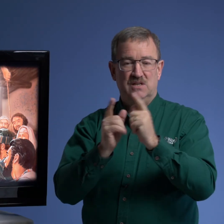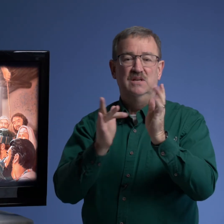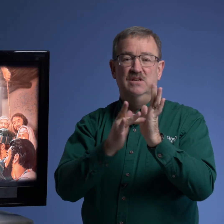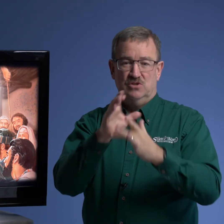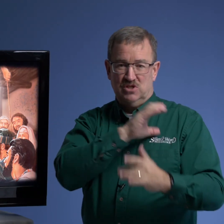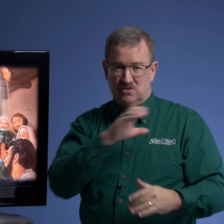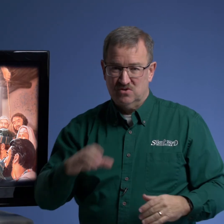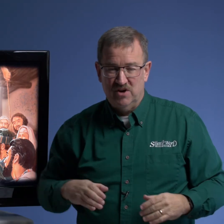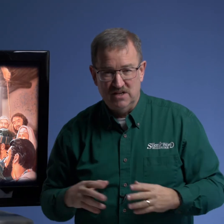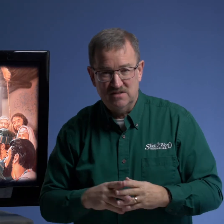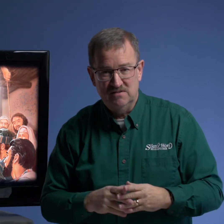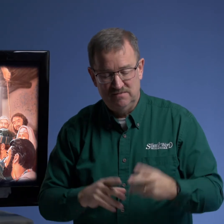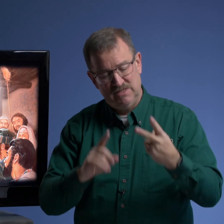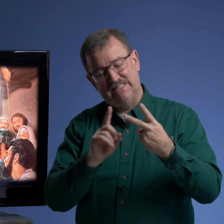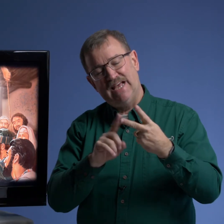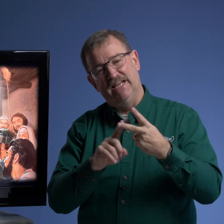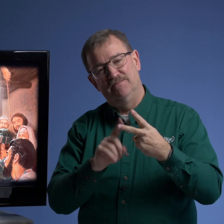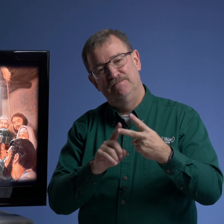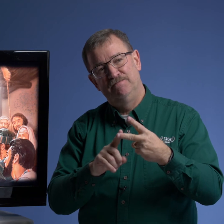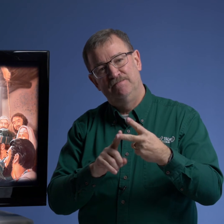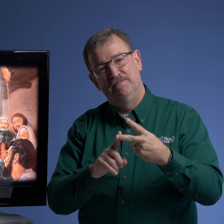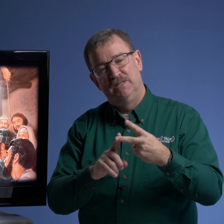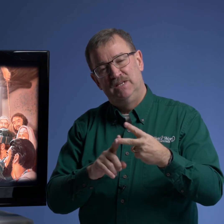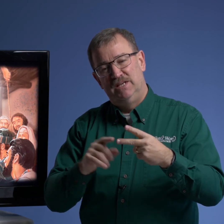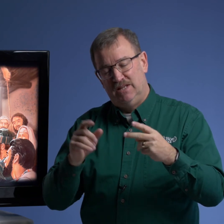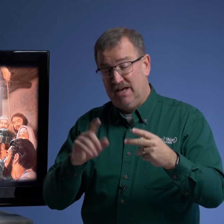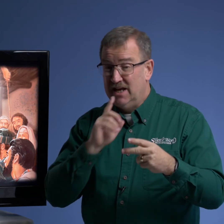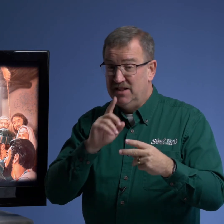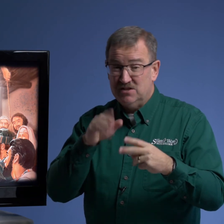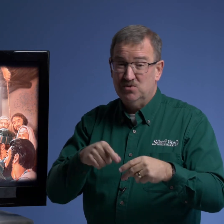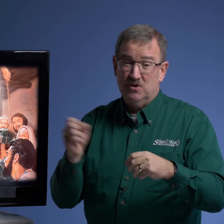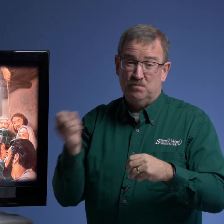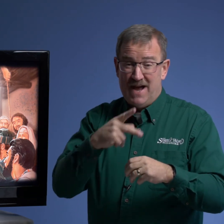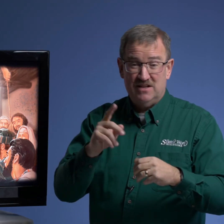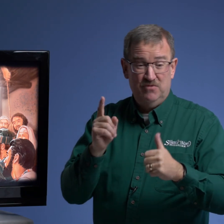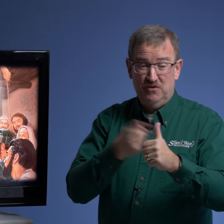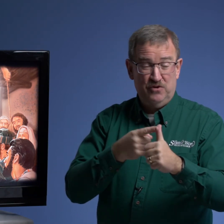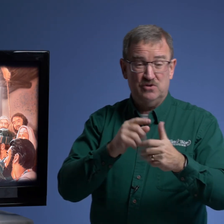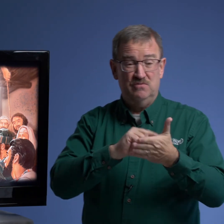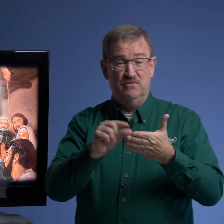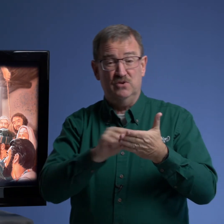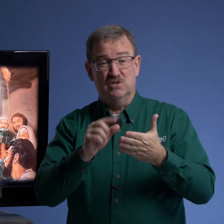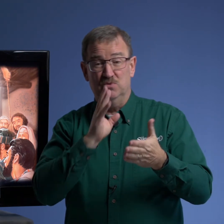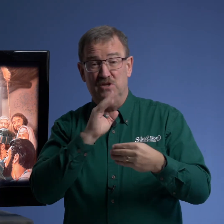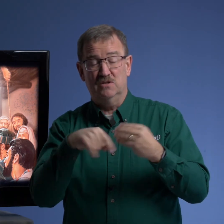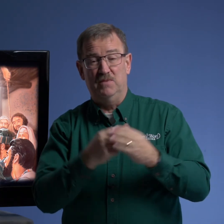jesus christ second and and this one goes back to the very first verse that we talked about